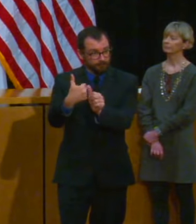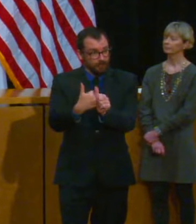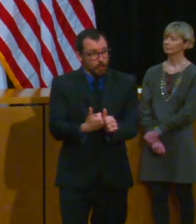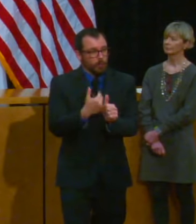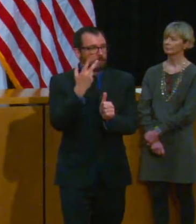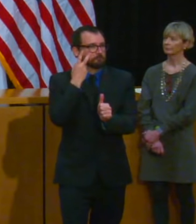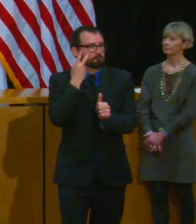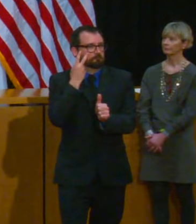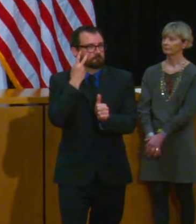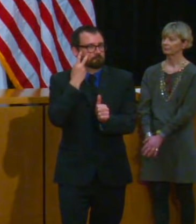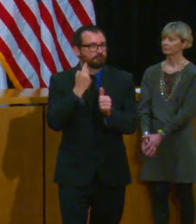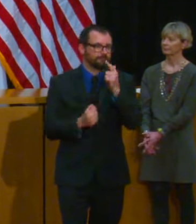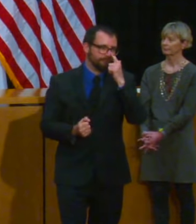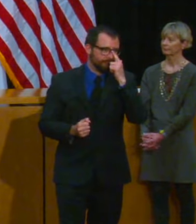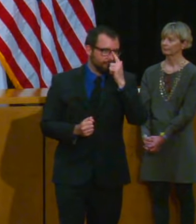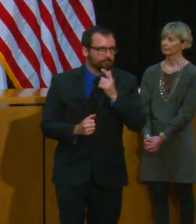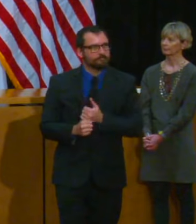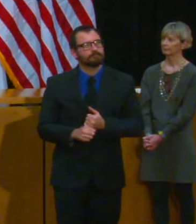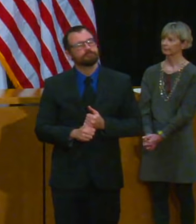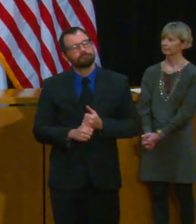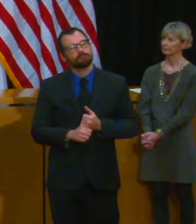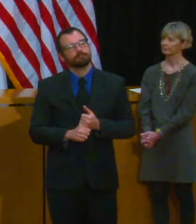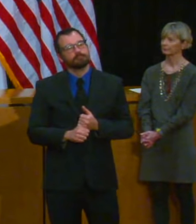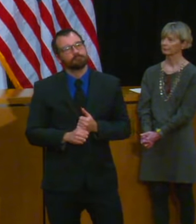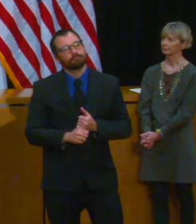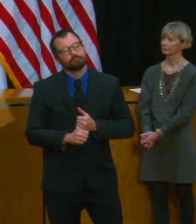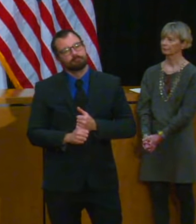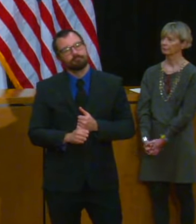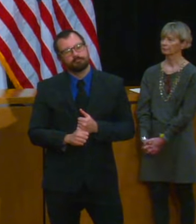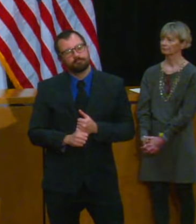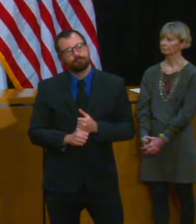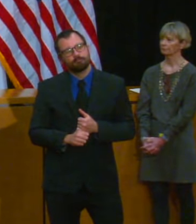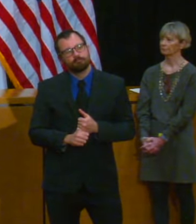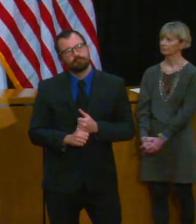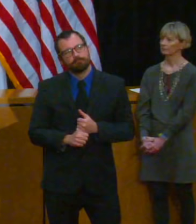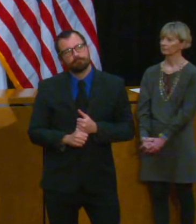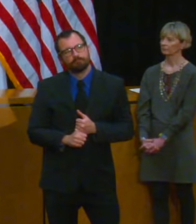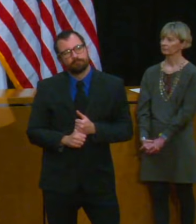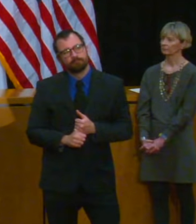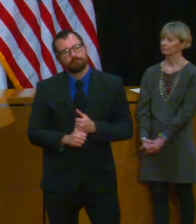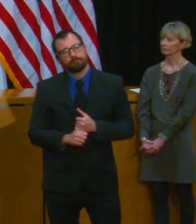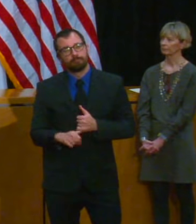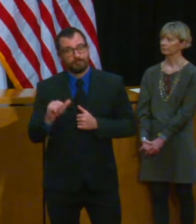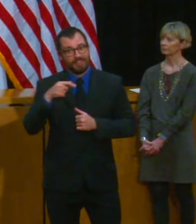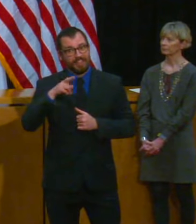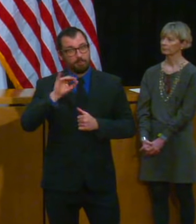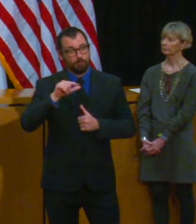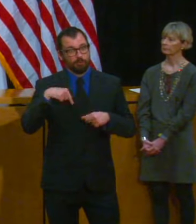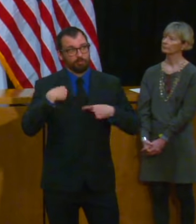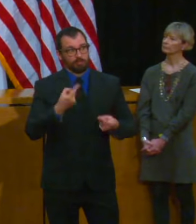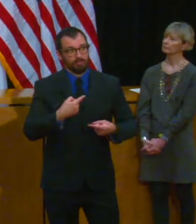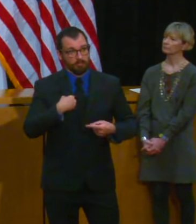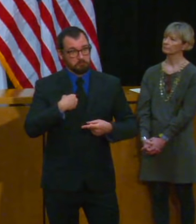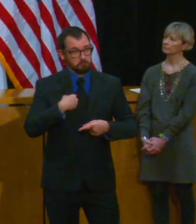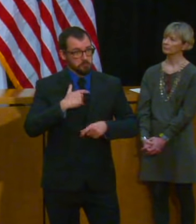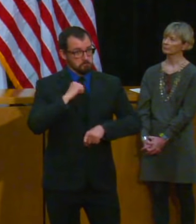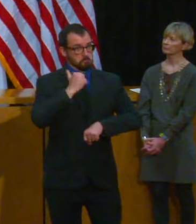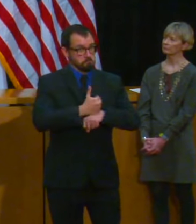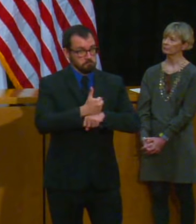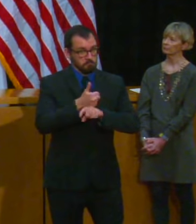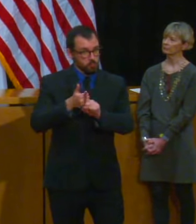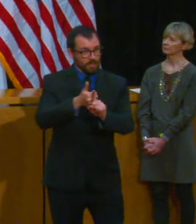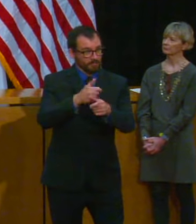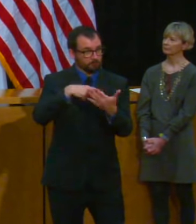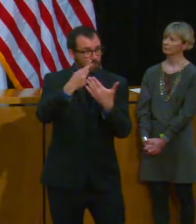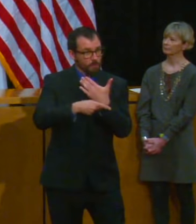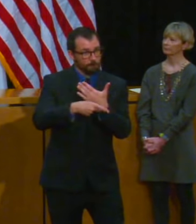up And, and I would say that the early returns are good, but we have a long way to